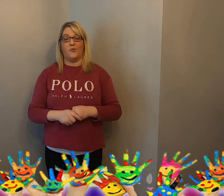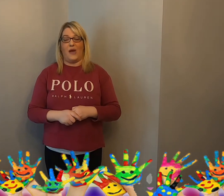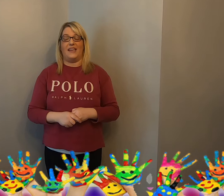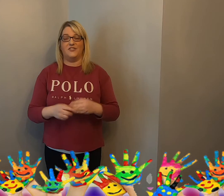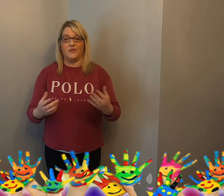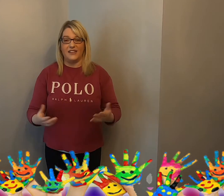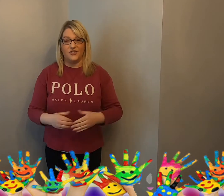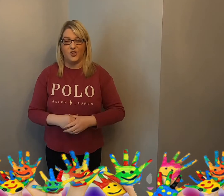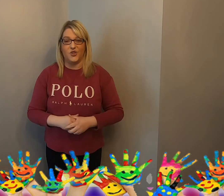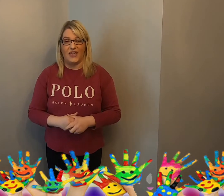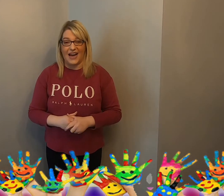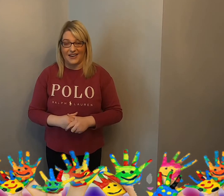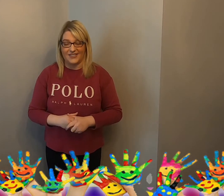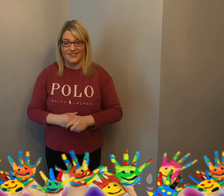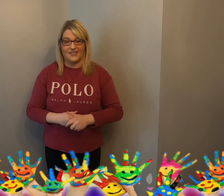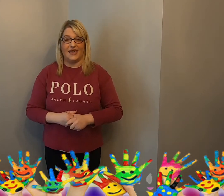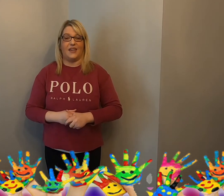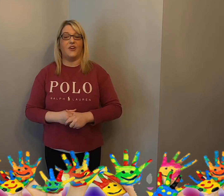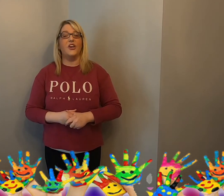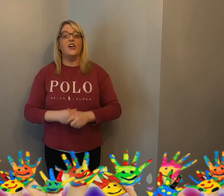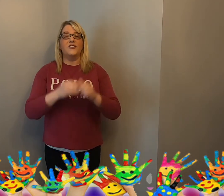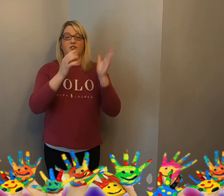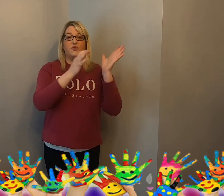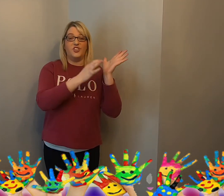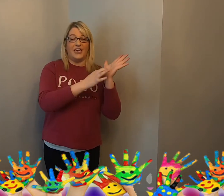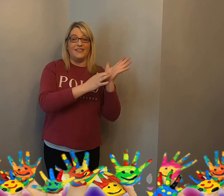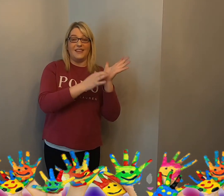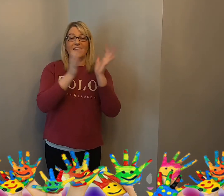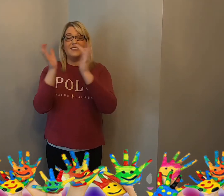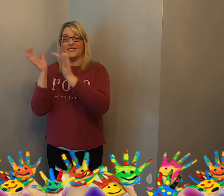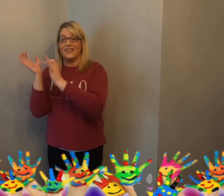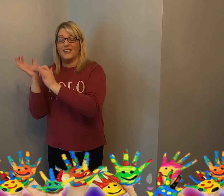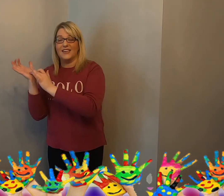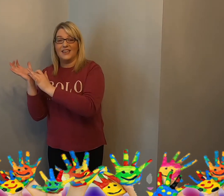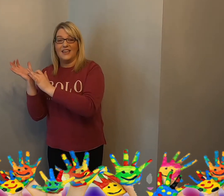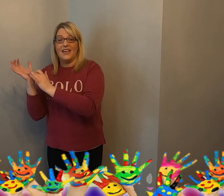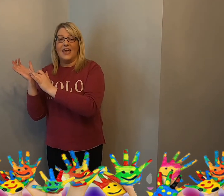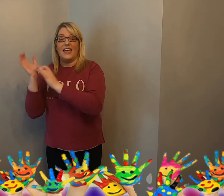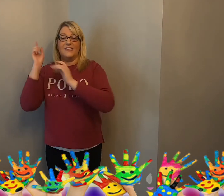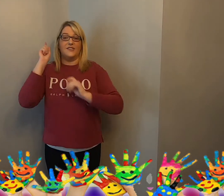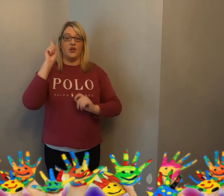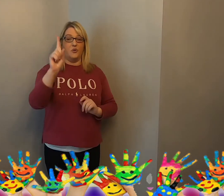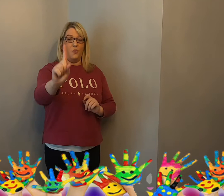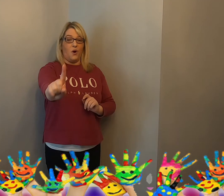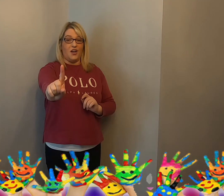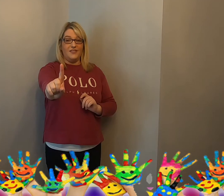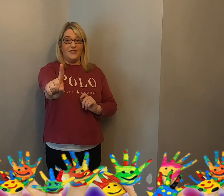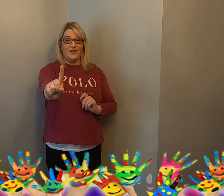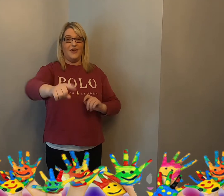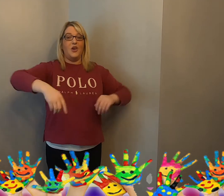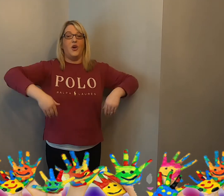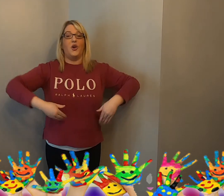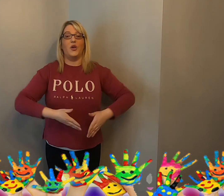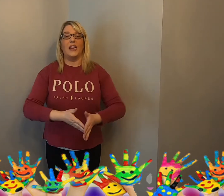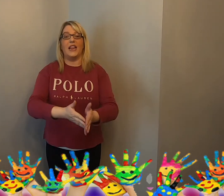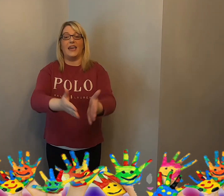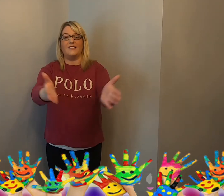way. So let's do the actions together. So Jesus is the one who lights